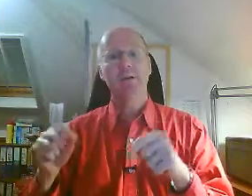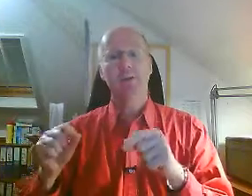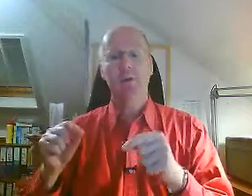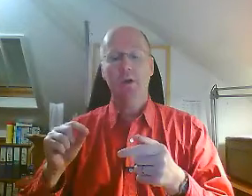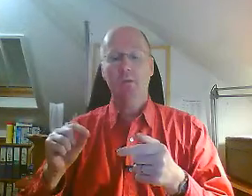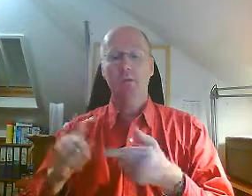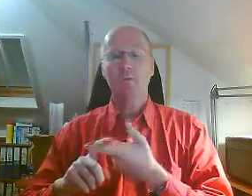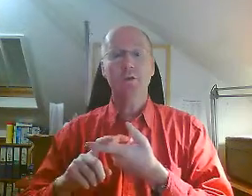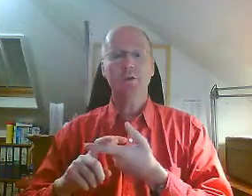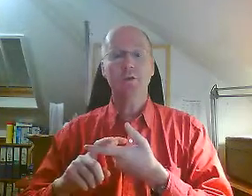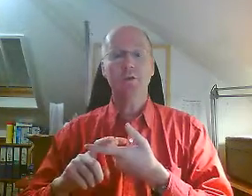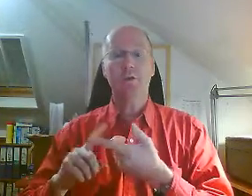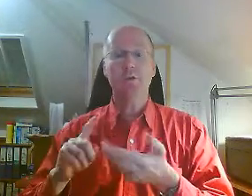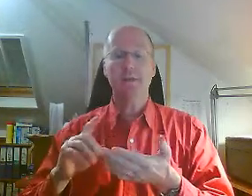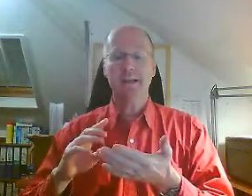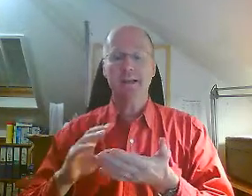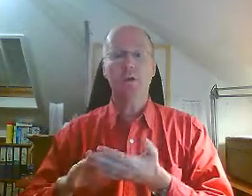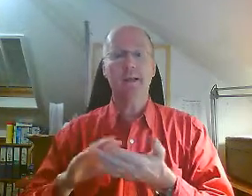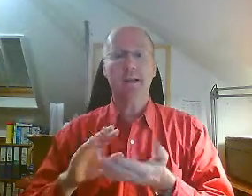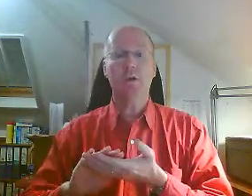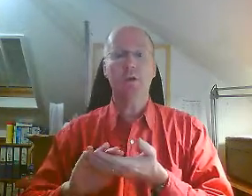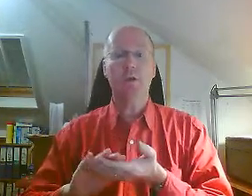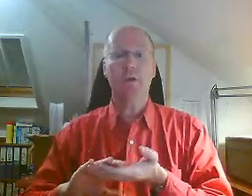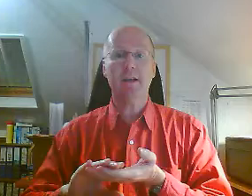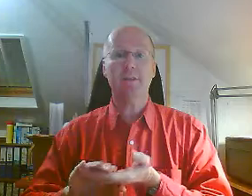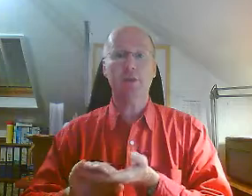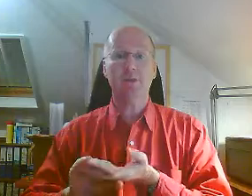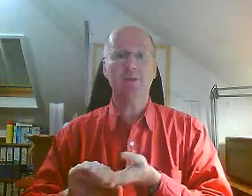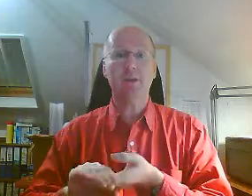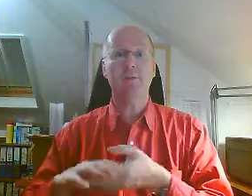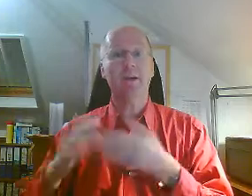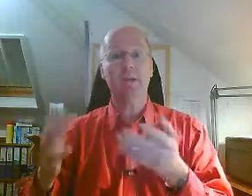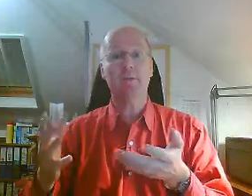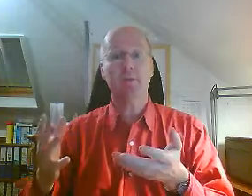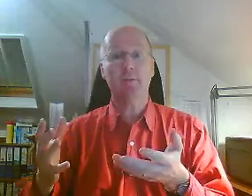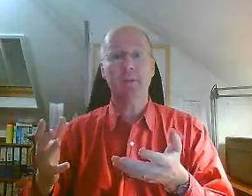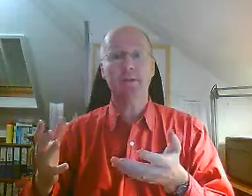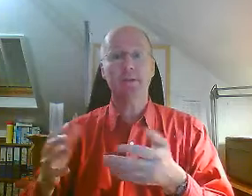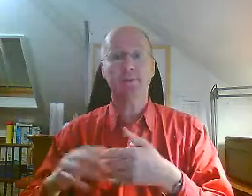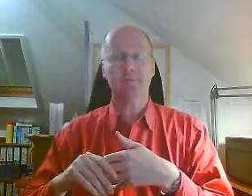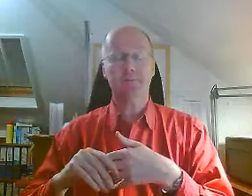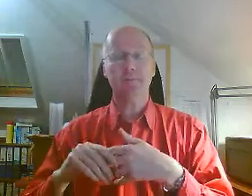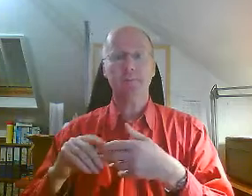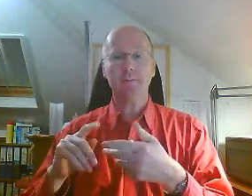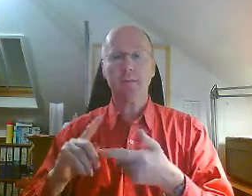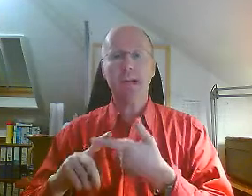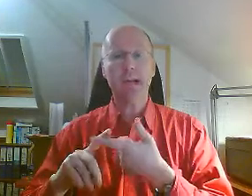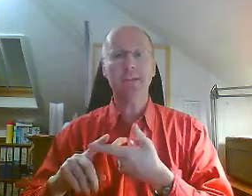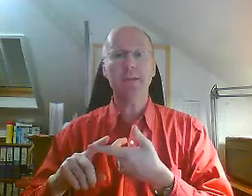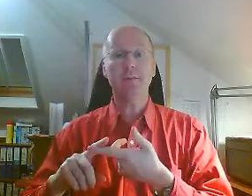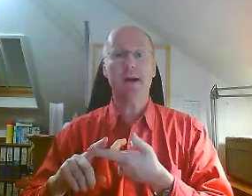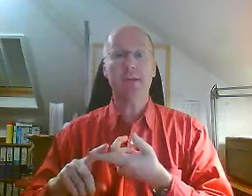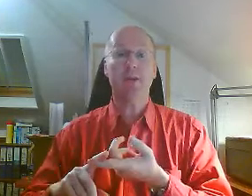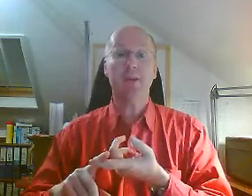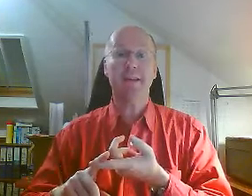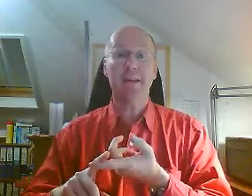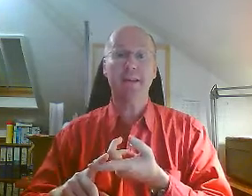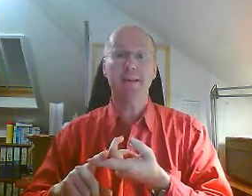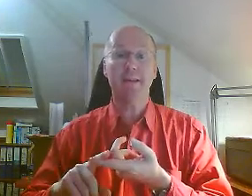So what you should be doing is looking at all the different things that you're doing related to your business, identify the three things that